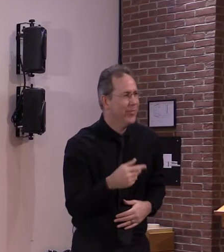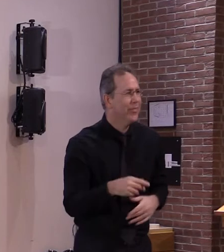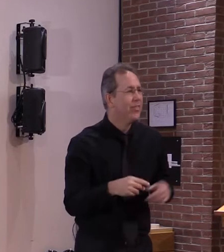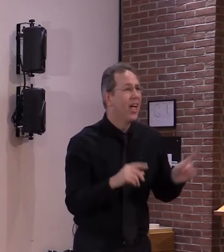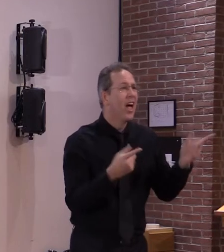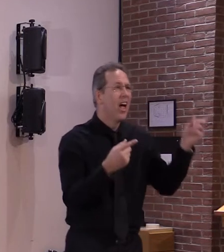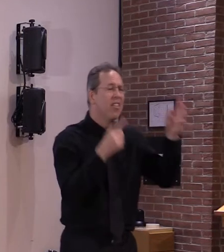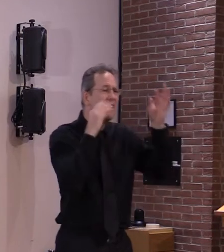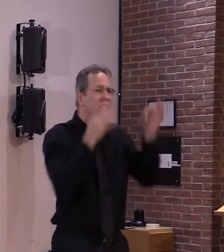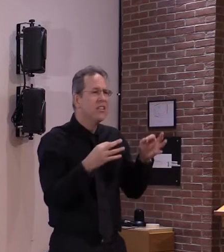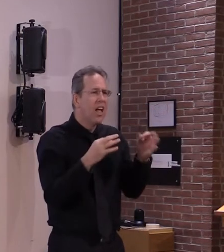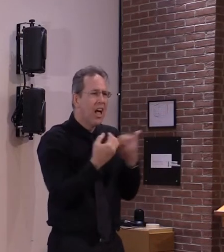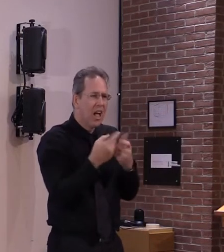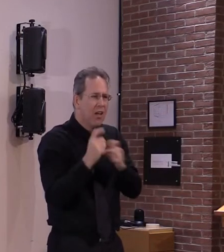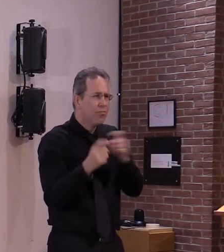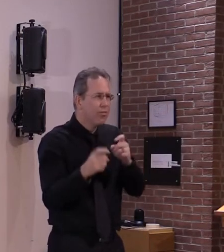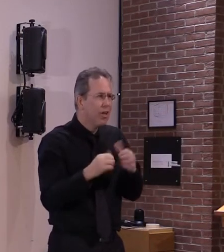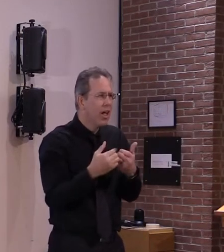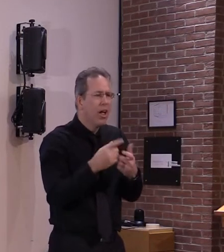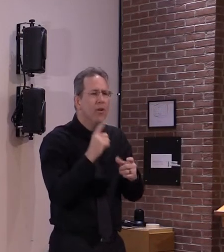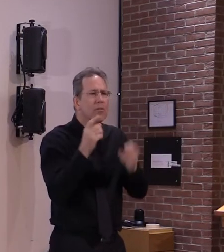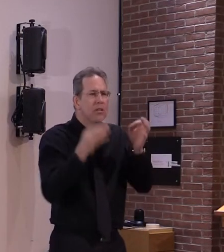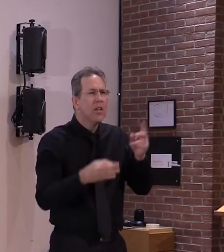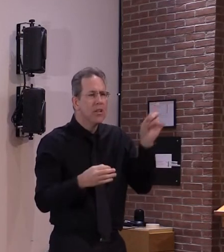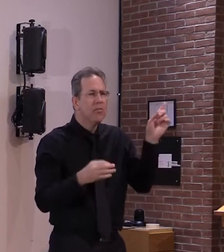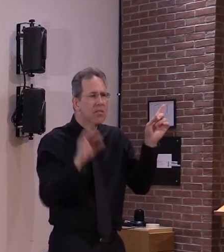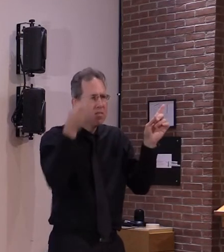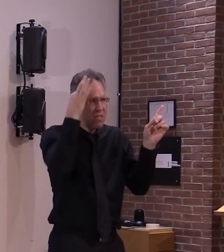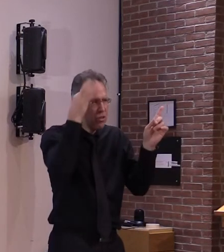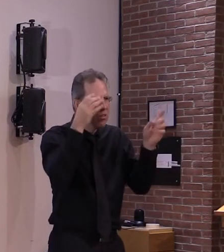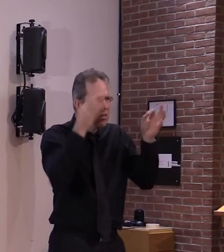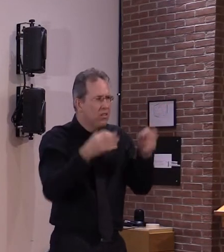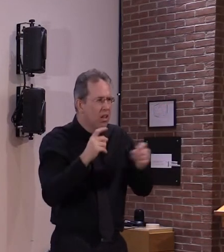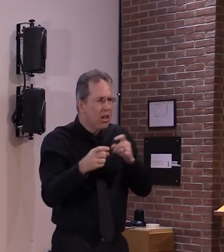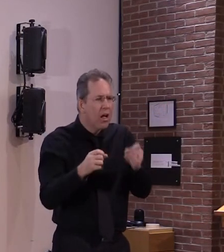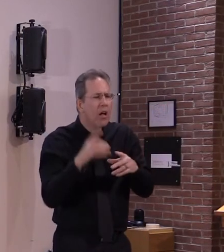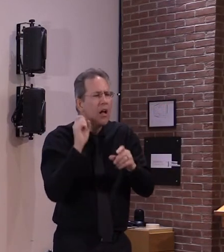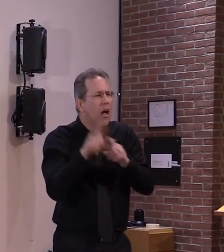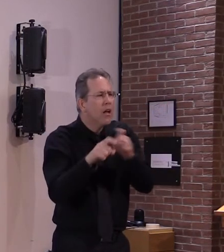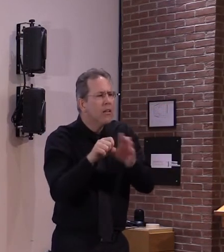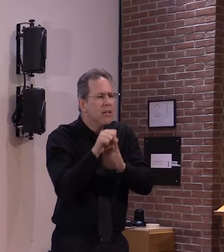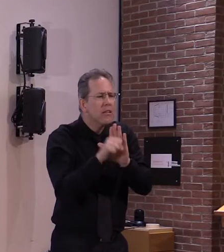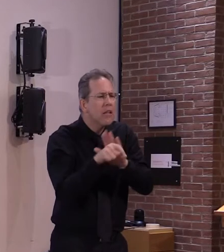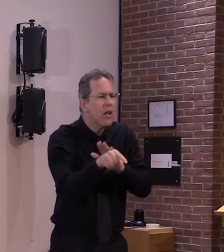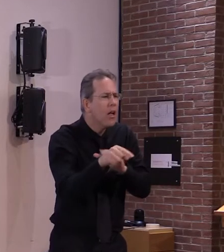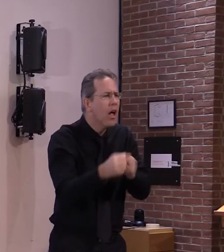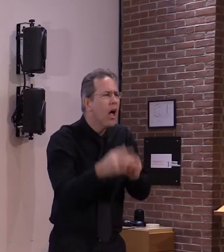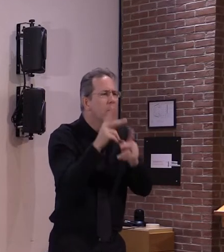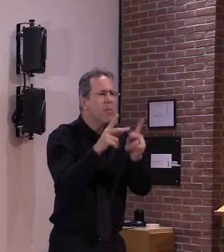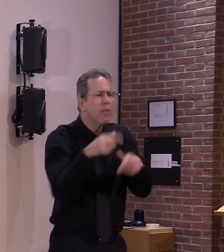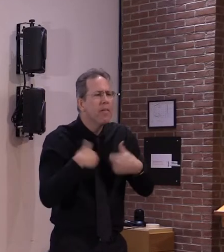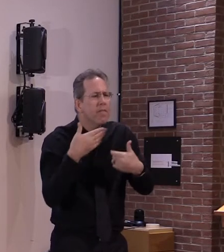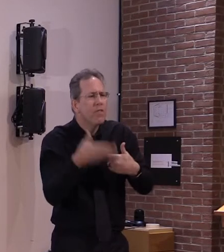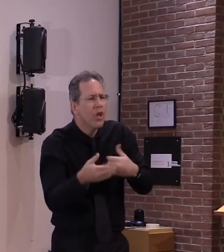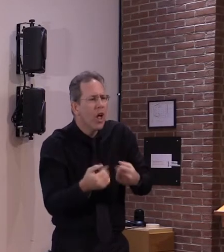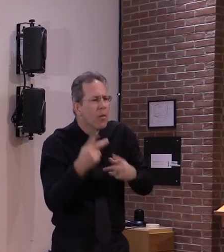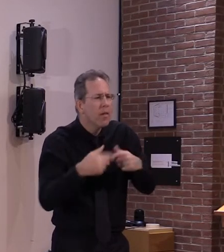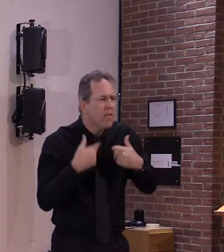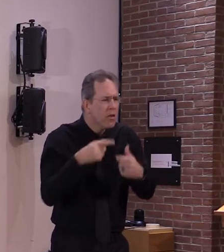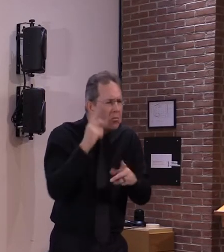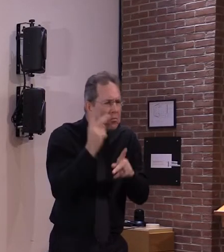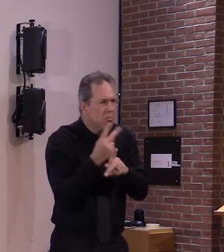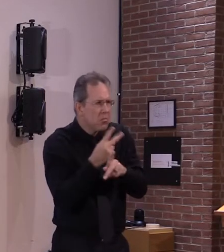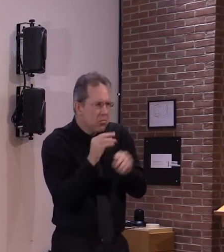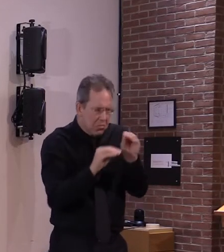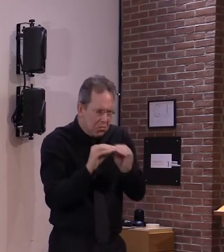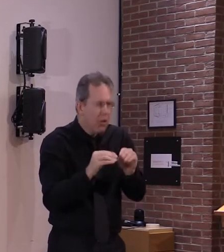what percent of the nation's population each state has so we're getting our share so to speak of